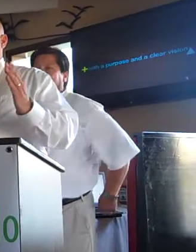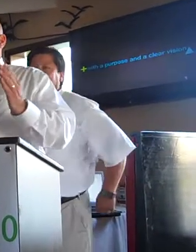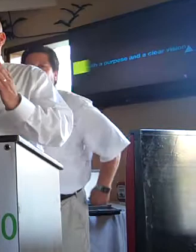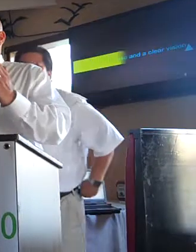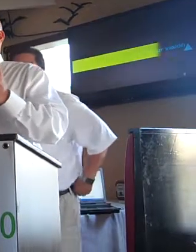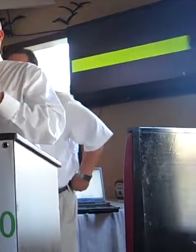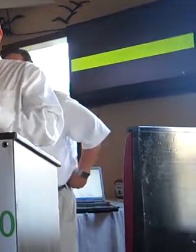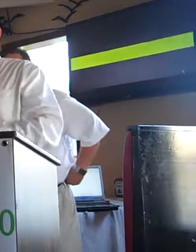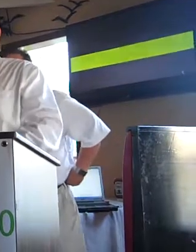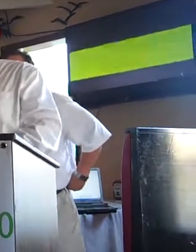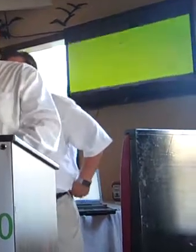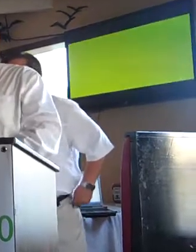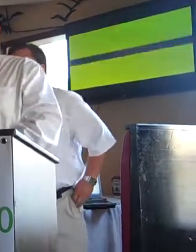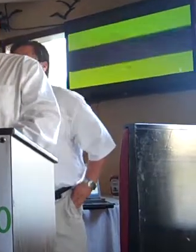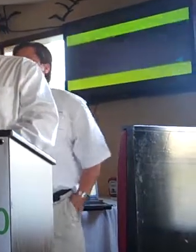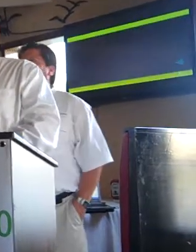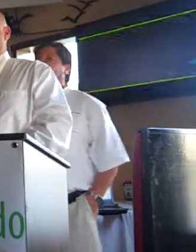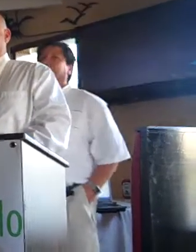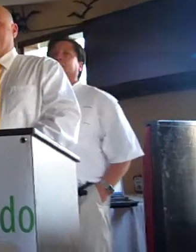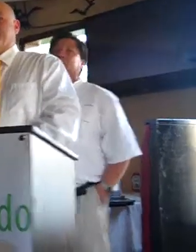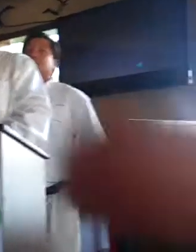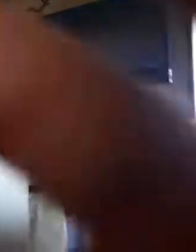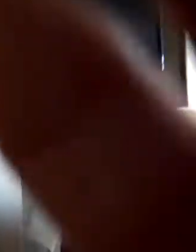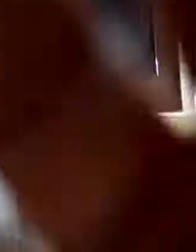anybody that I did not address, any candidate present. it.